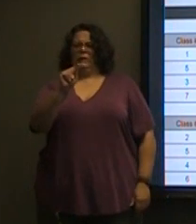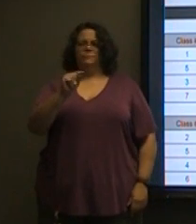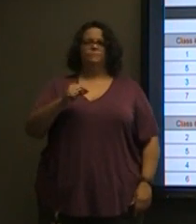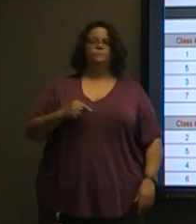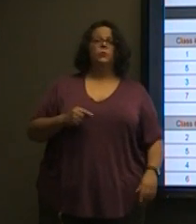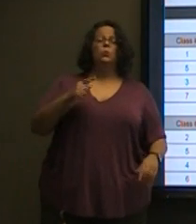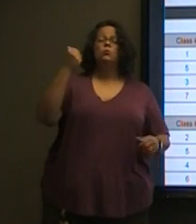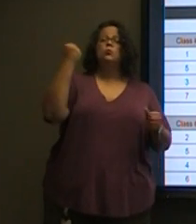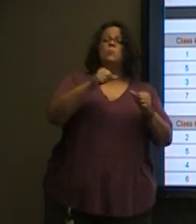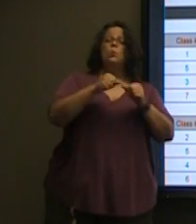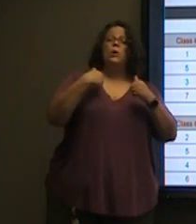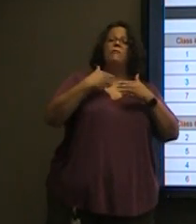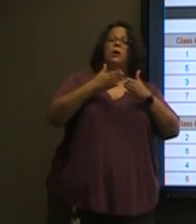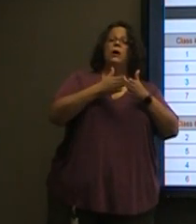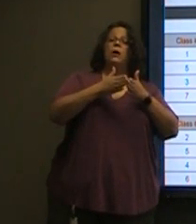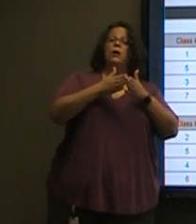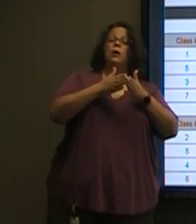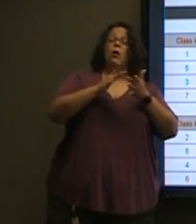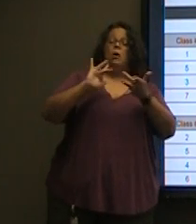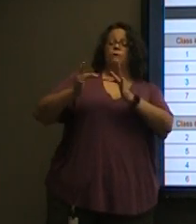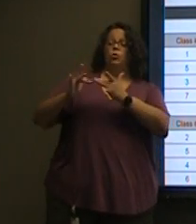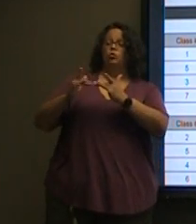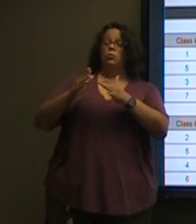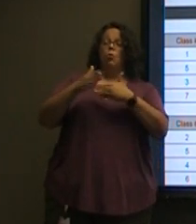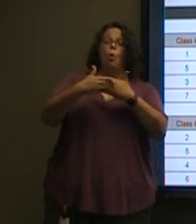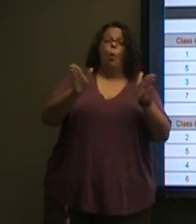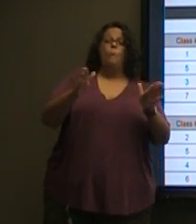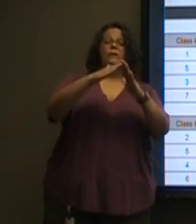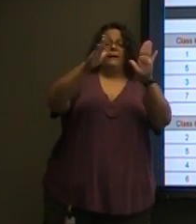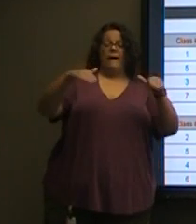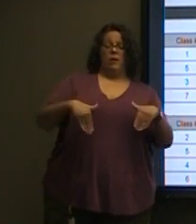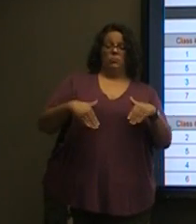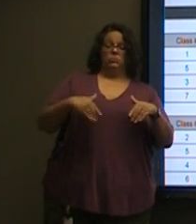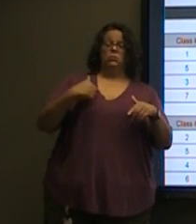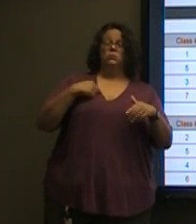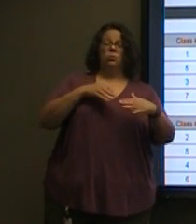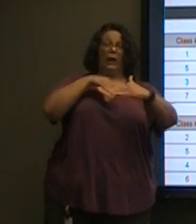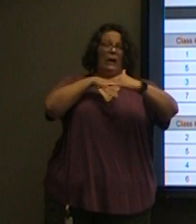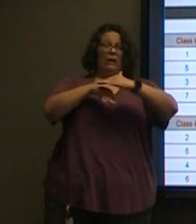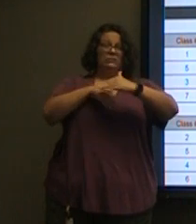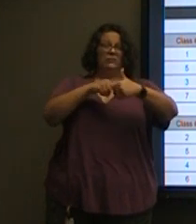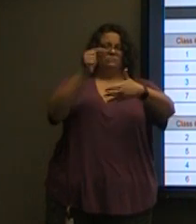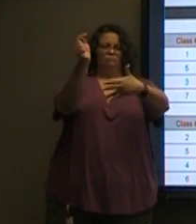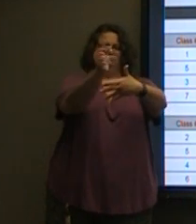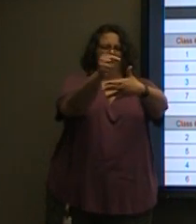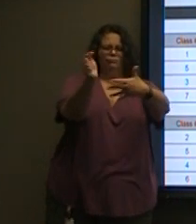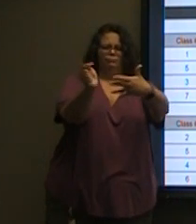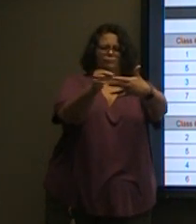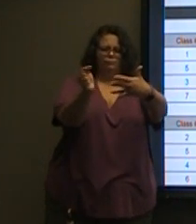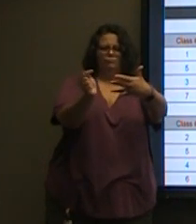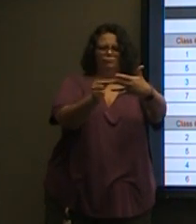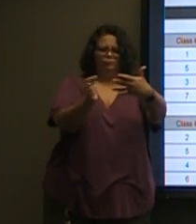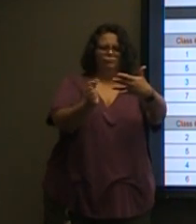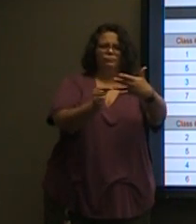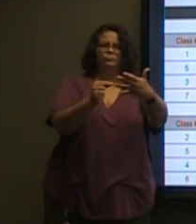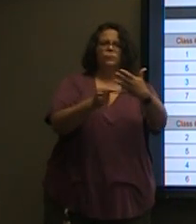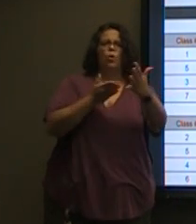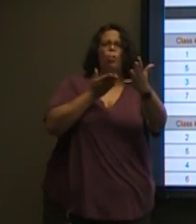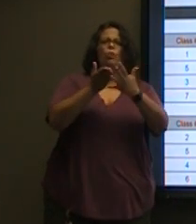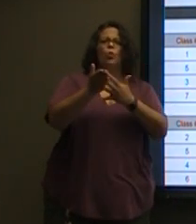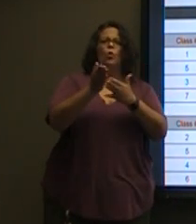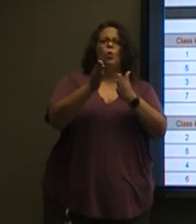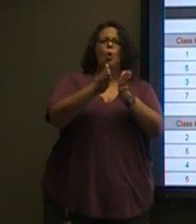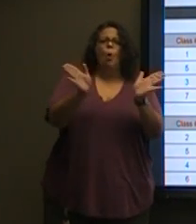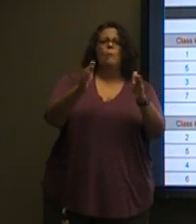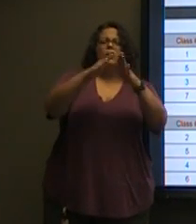on our web page. You can access step by step how to go through all of your open house packages that we would normally have